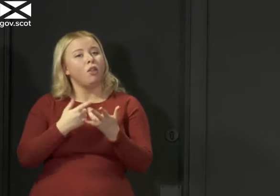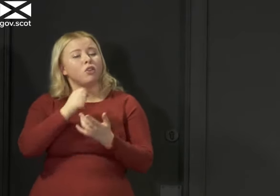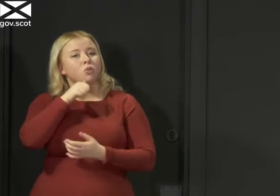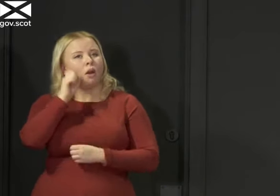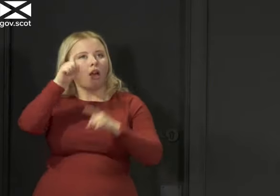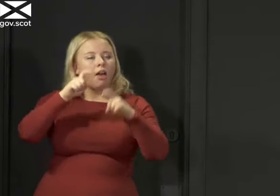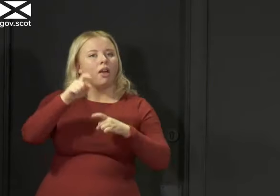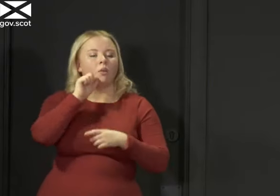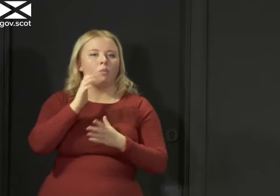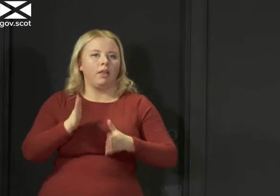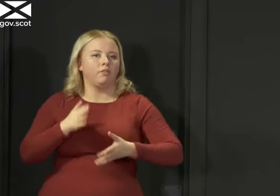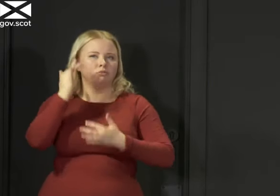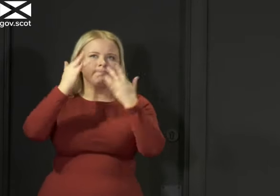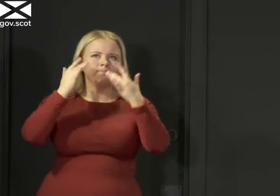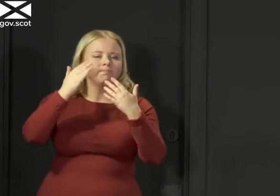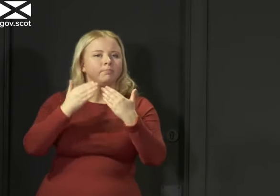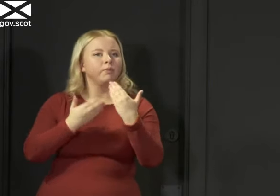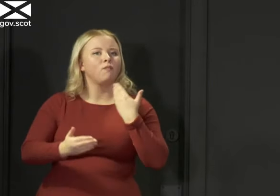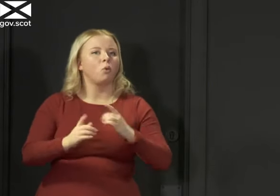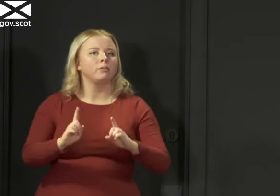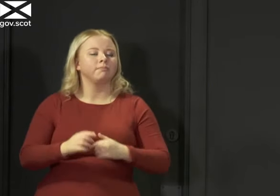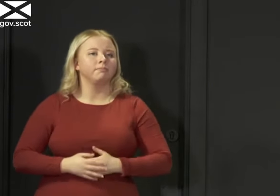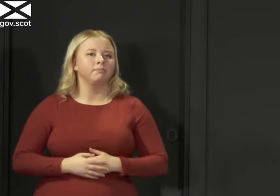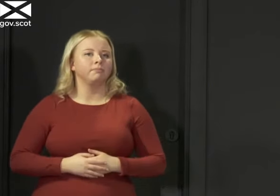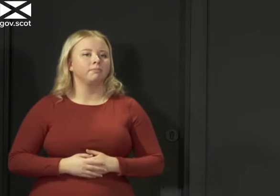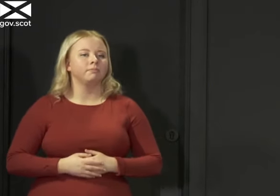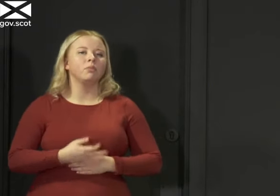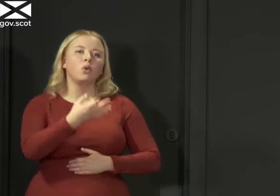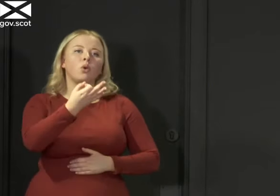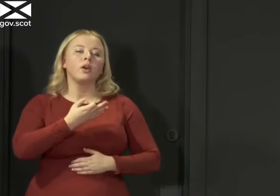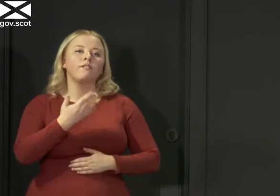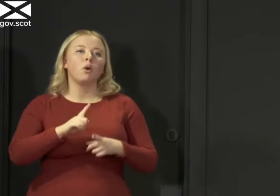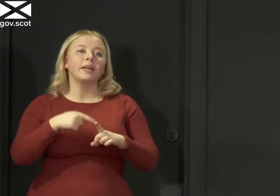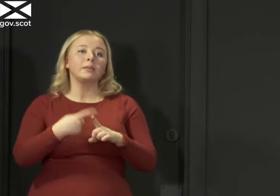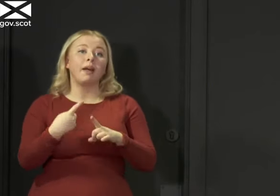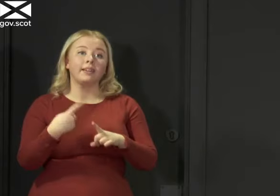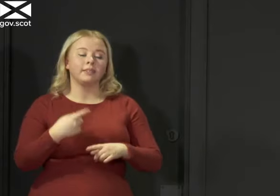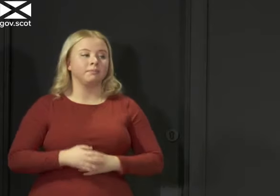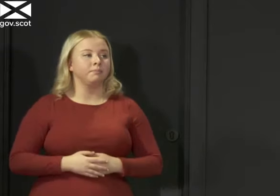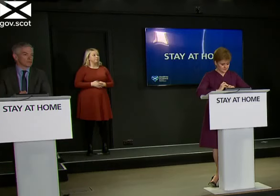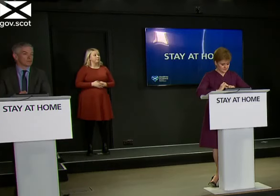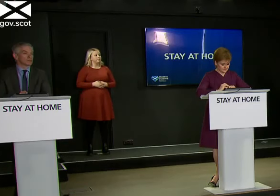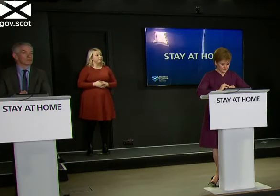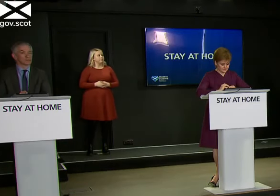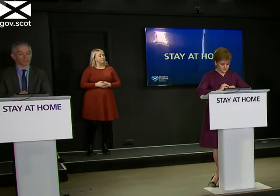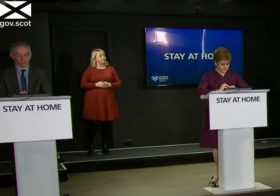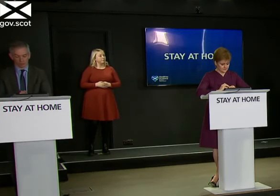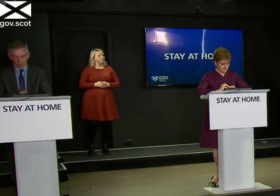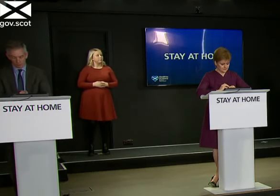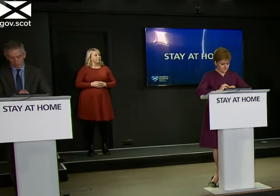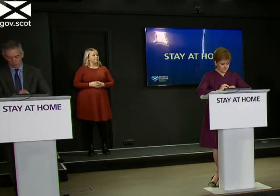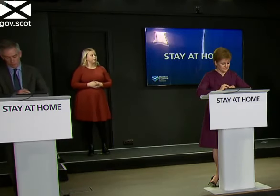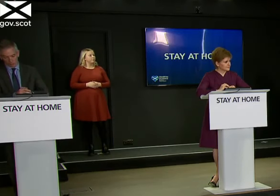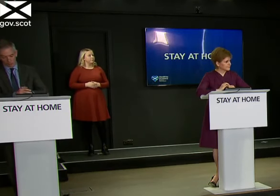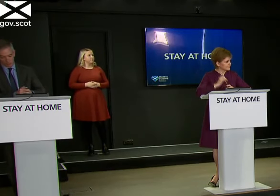considered and taken forward in that spirit. Tom Martin from The Express. Hi, thanks. Hi,